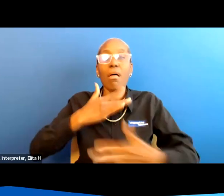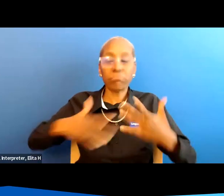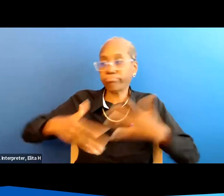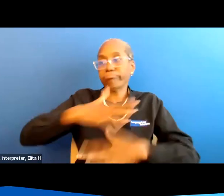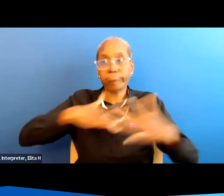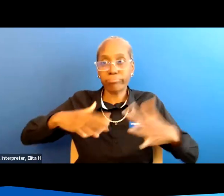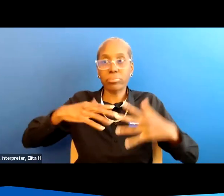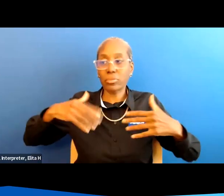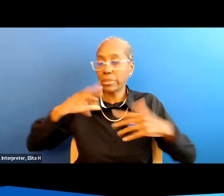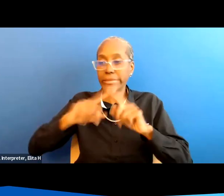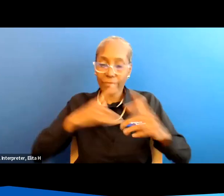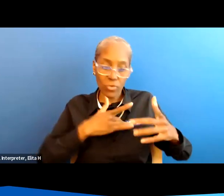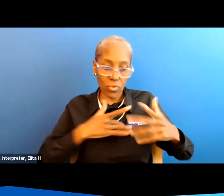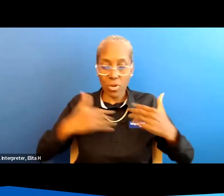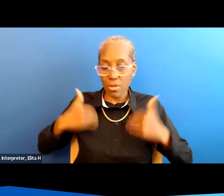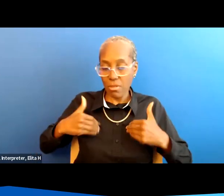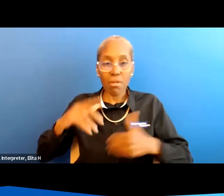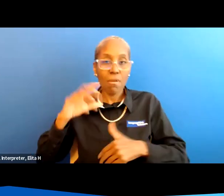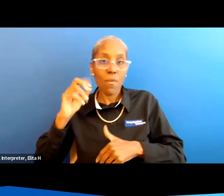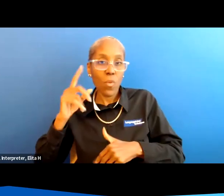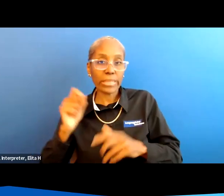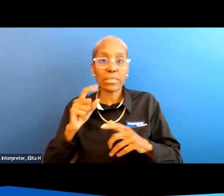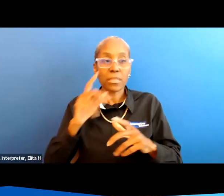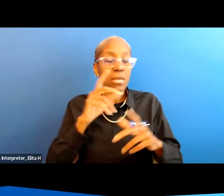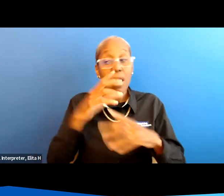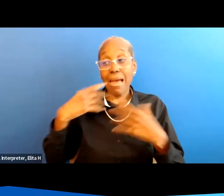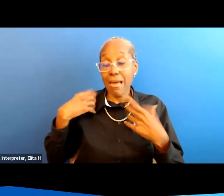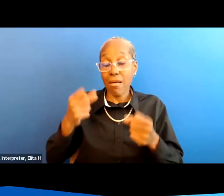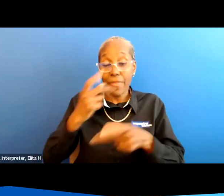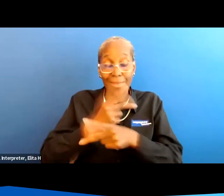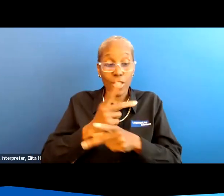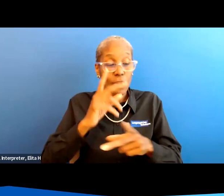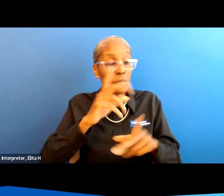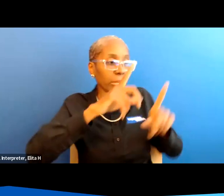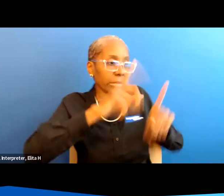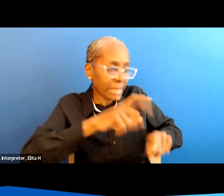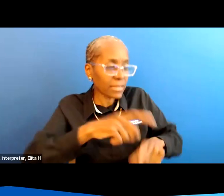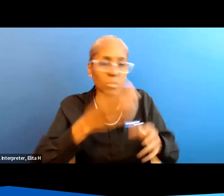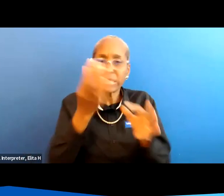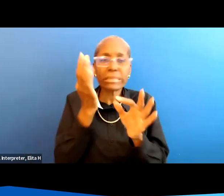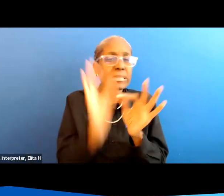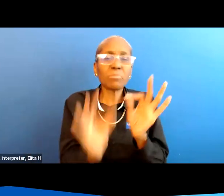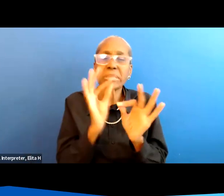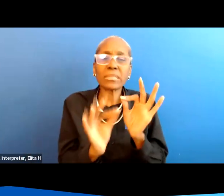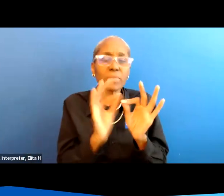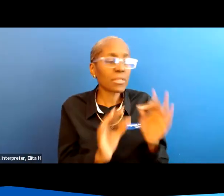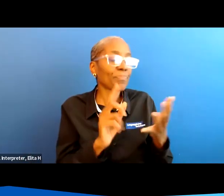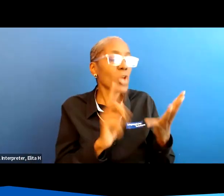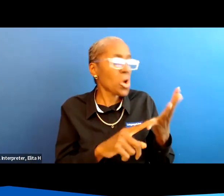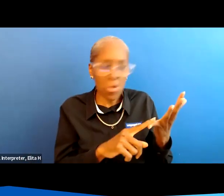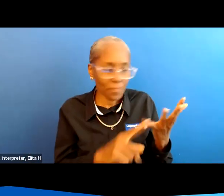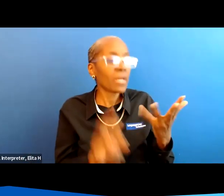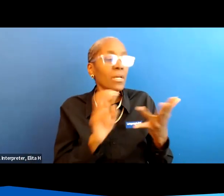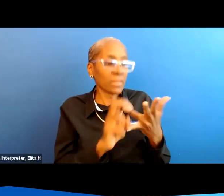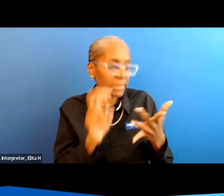so people will start their work up healthcare professionals will start their work up with the simplest thing and then work their way up